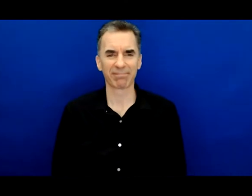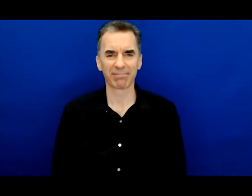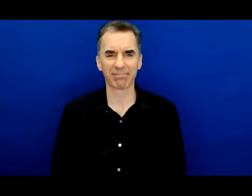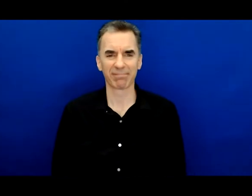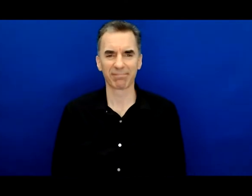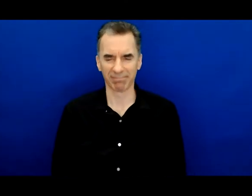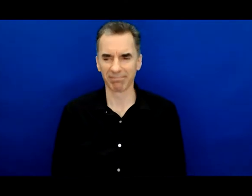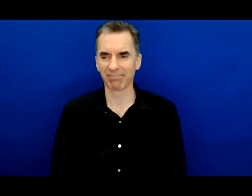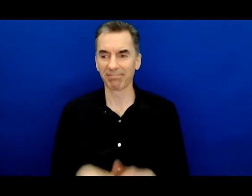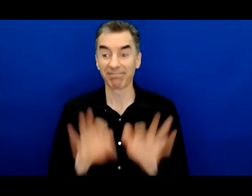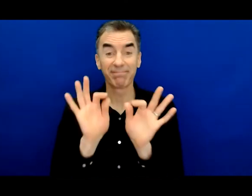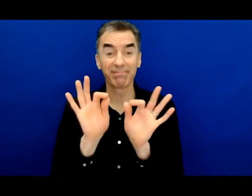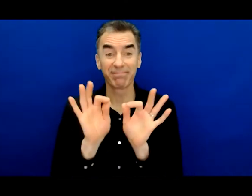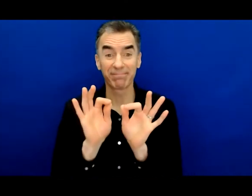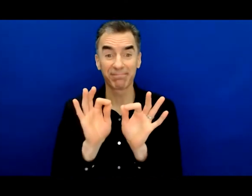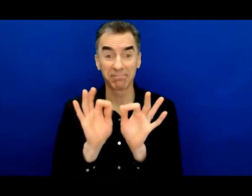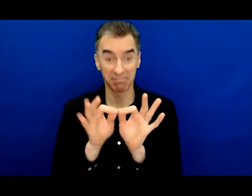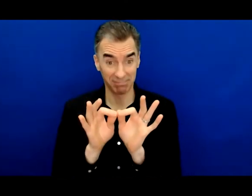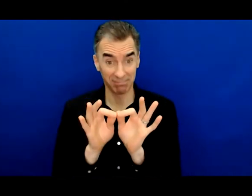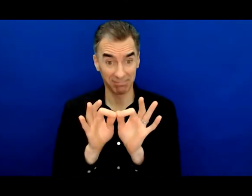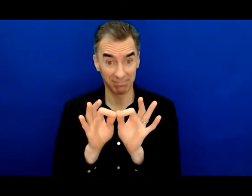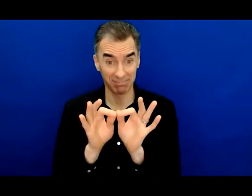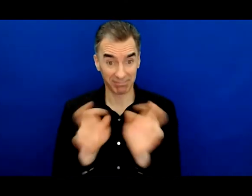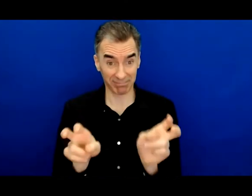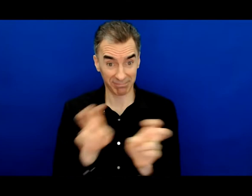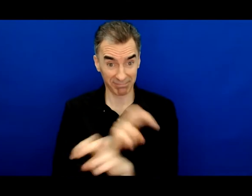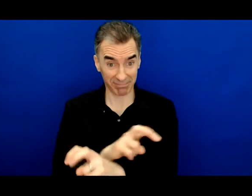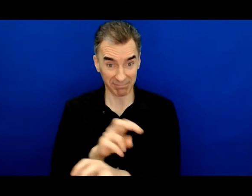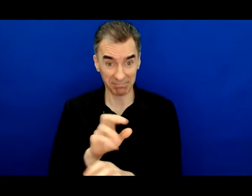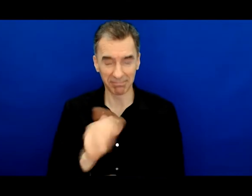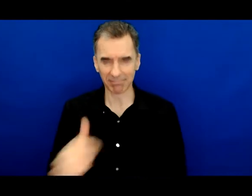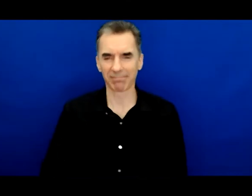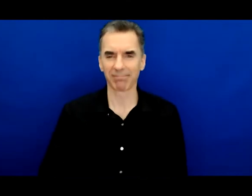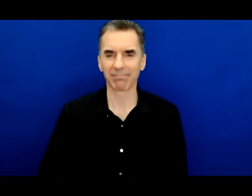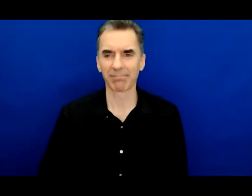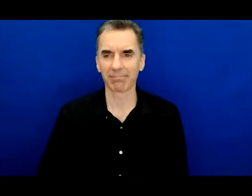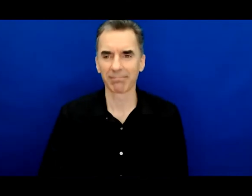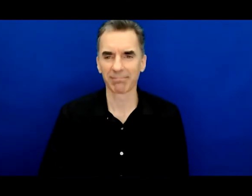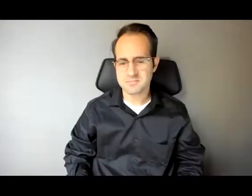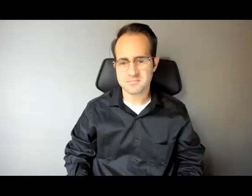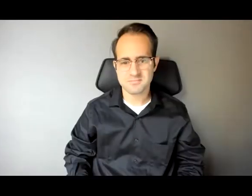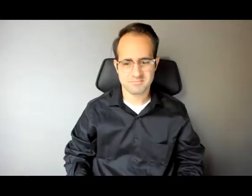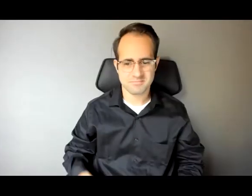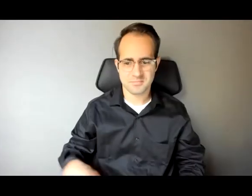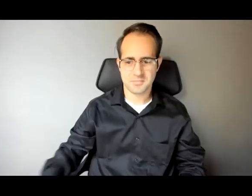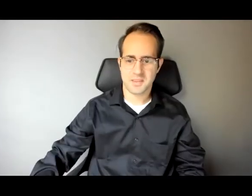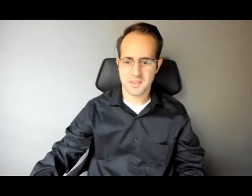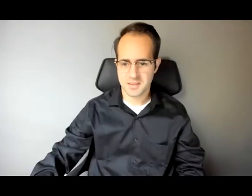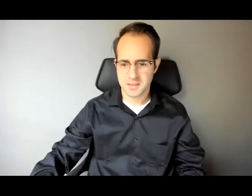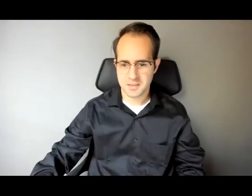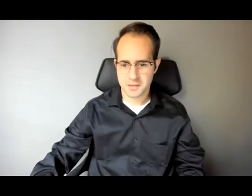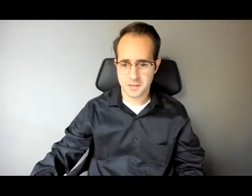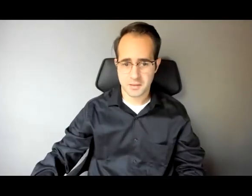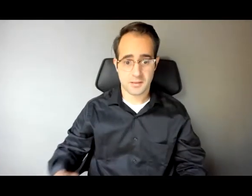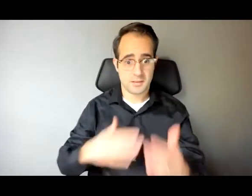thank you for that question I'm over here taking notes in general but I'm highlighting now there's some